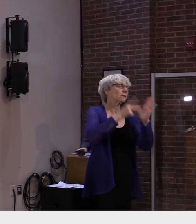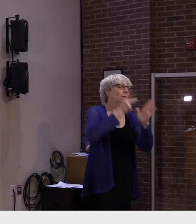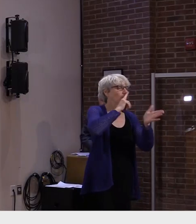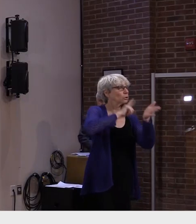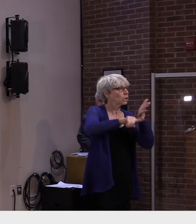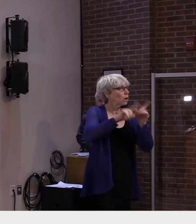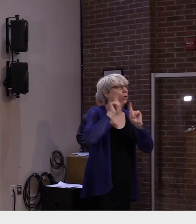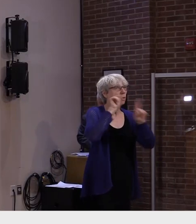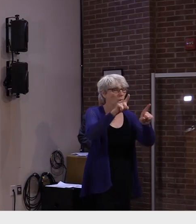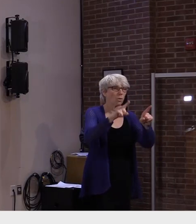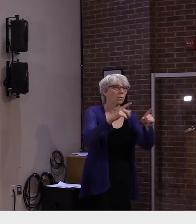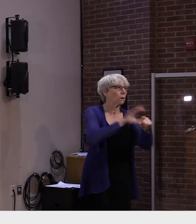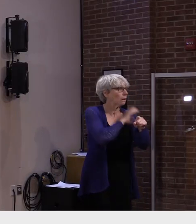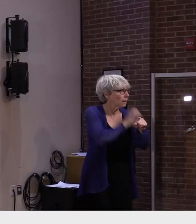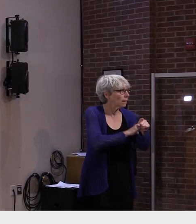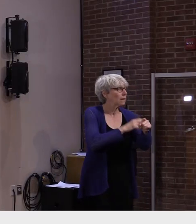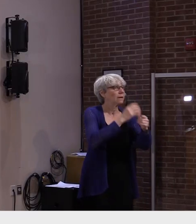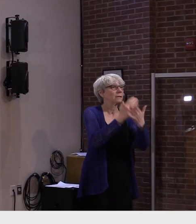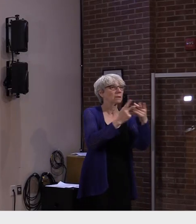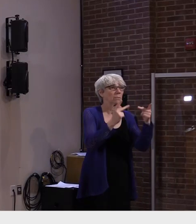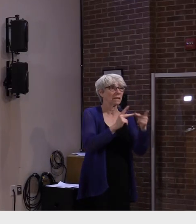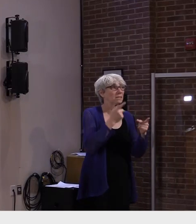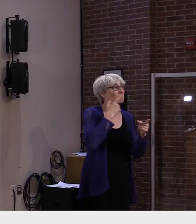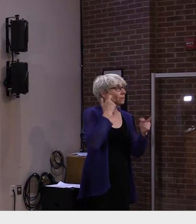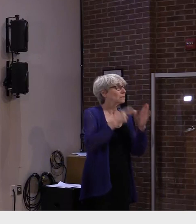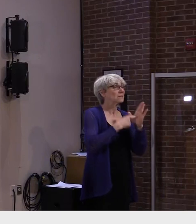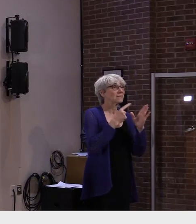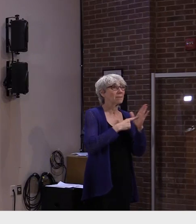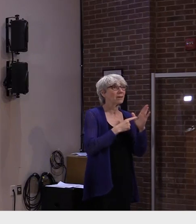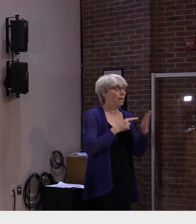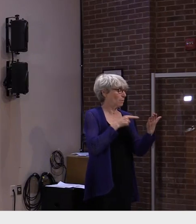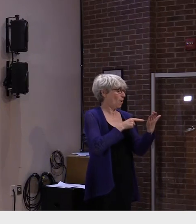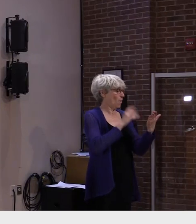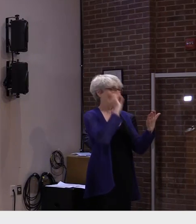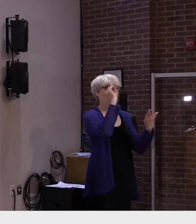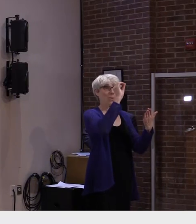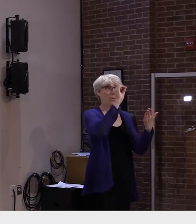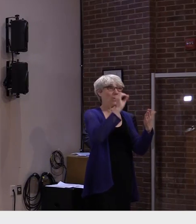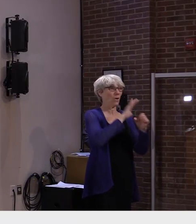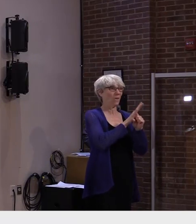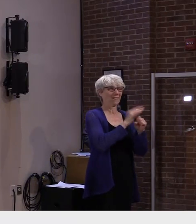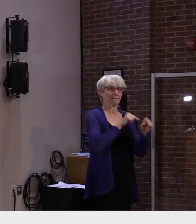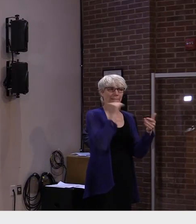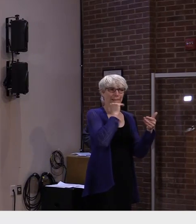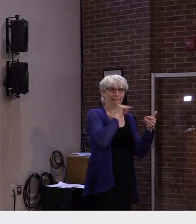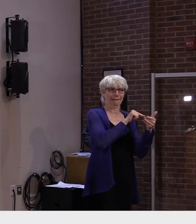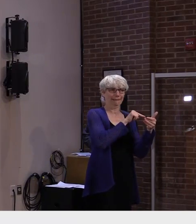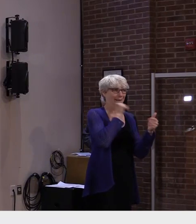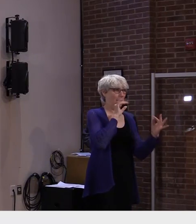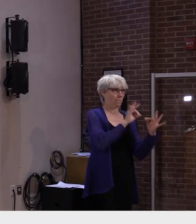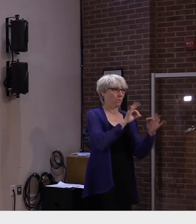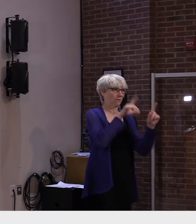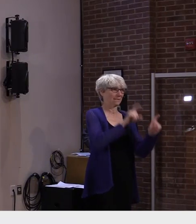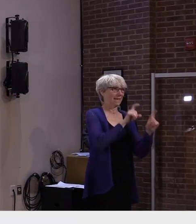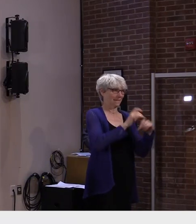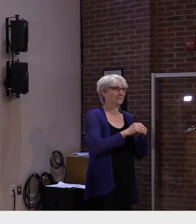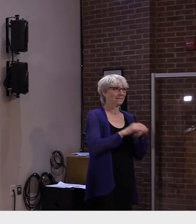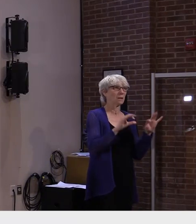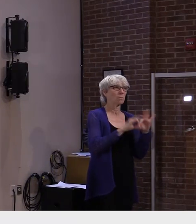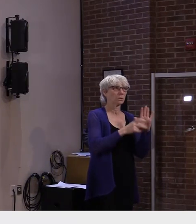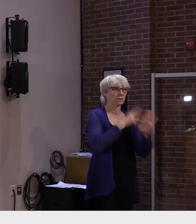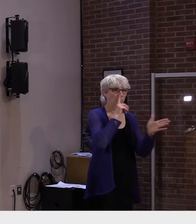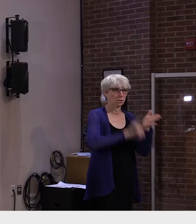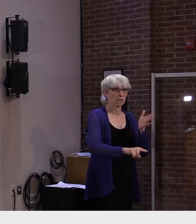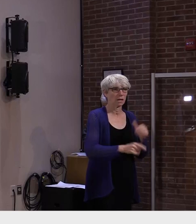an antigen test and make sure you weren't a false negative on that evaluation. And then, of course, we would have insight into that. Our other